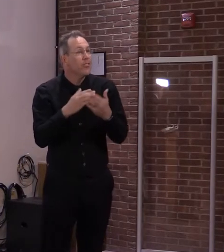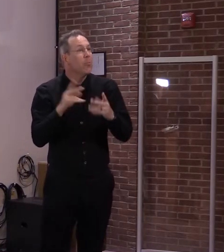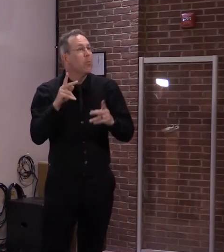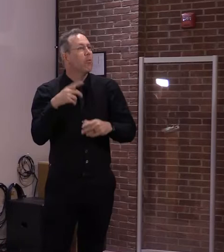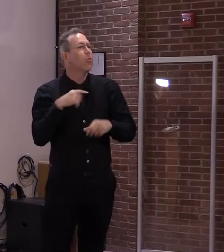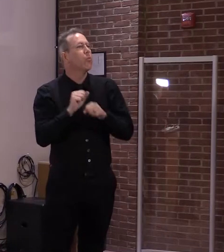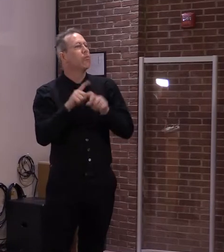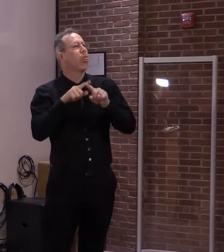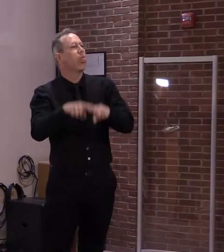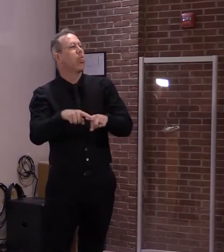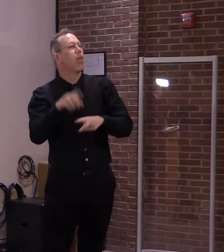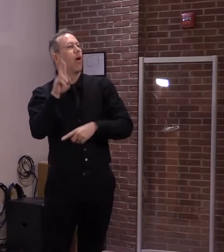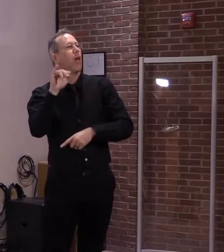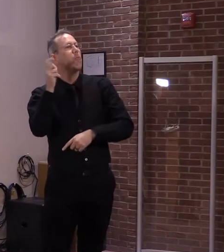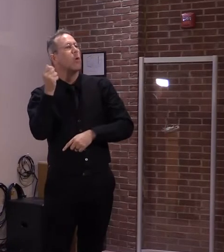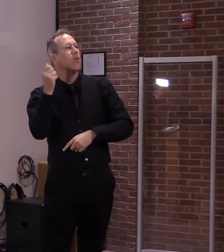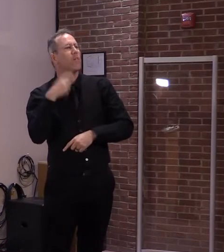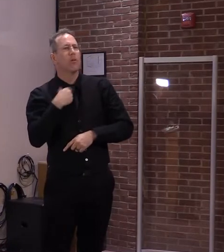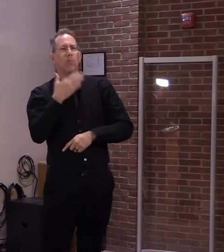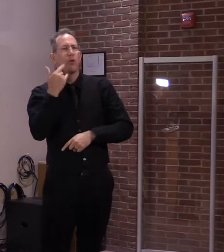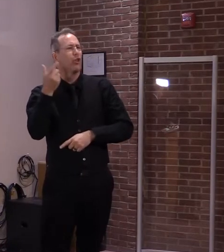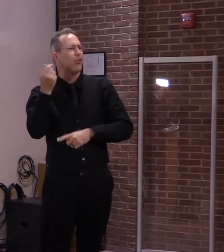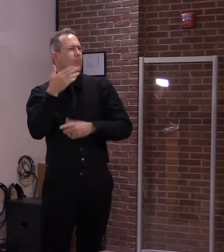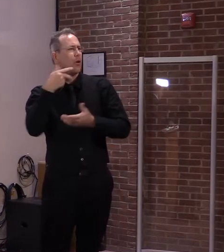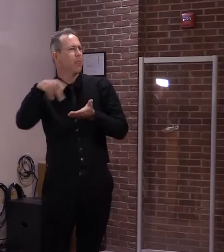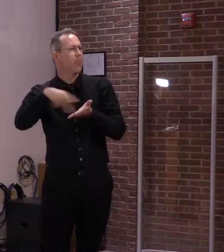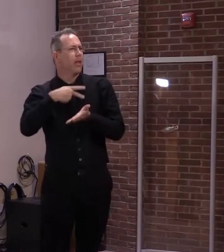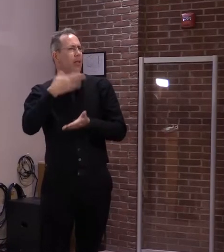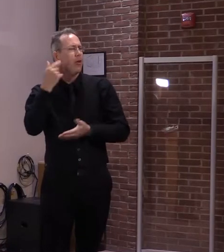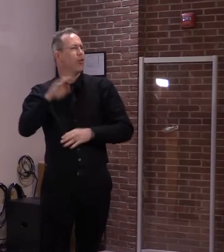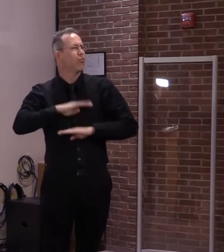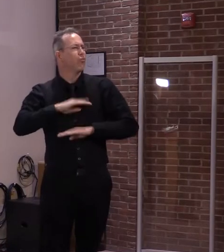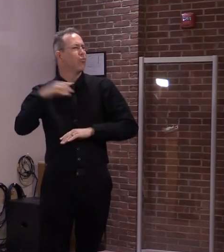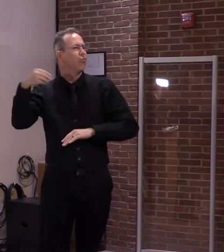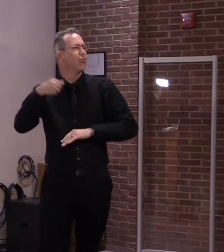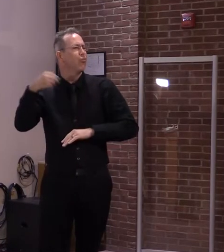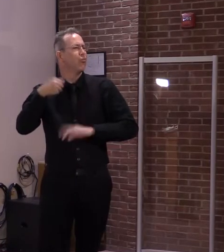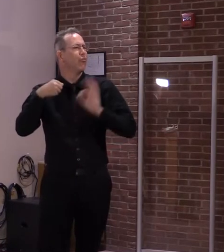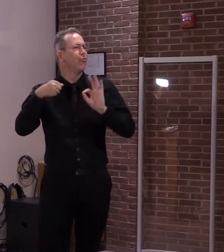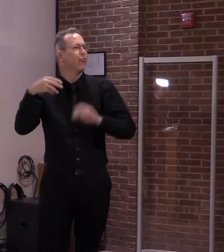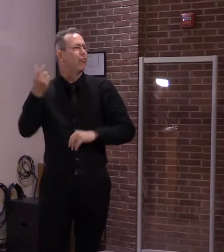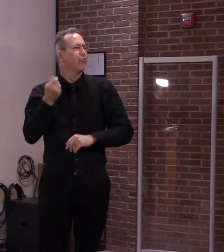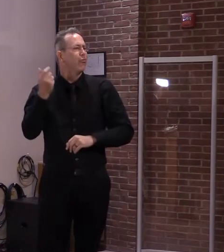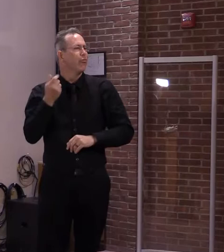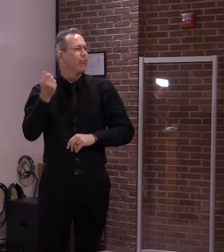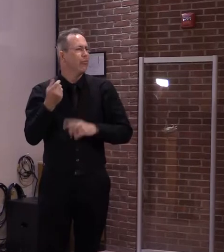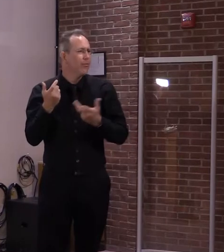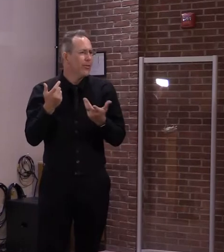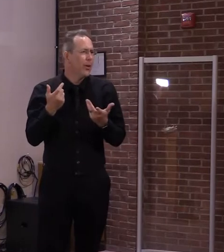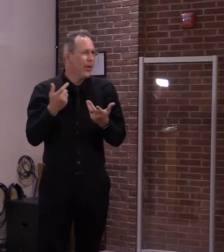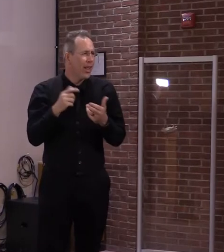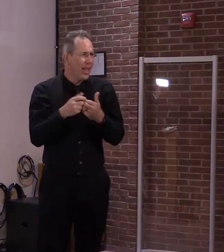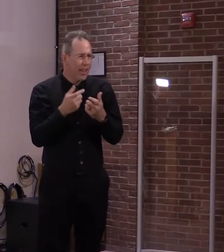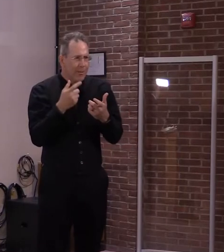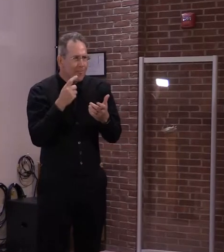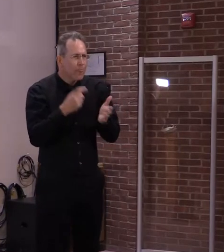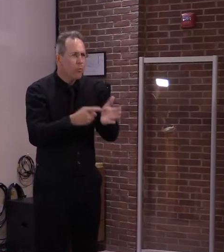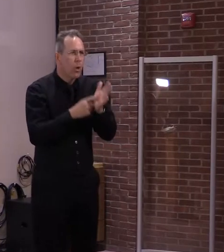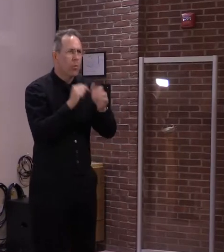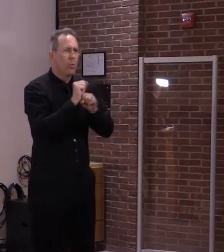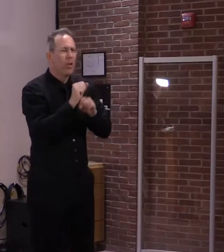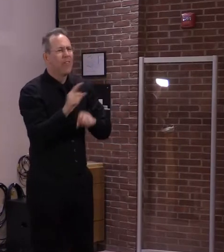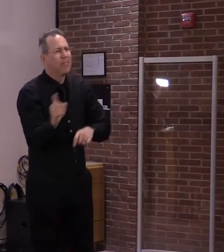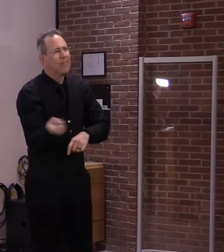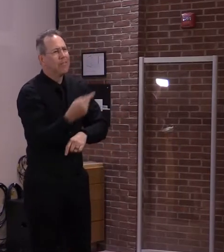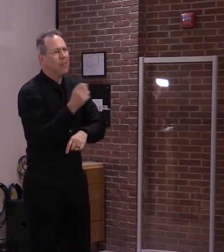unemployment system. So I just disagree with the premise that the work search requirement is going to